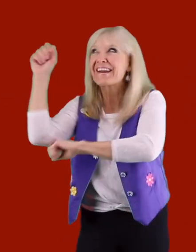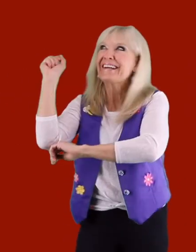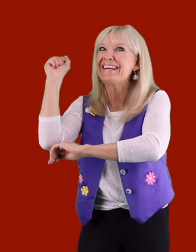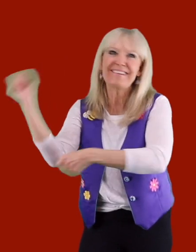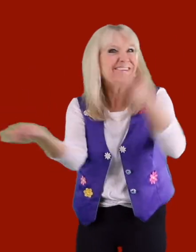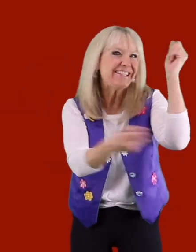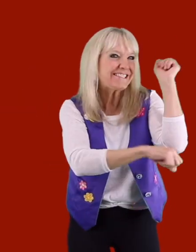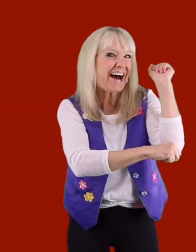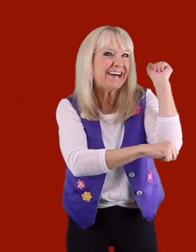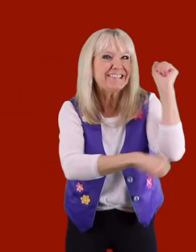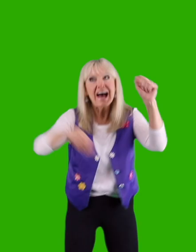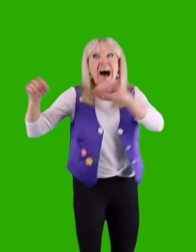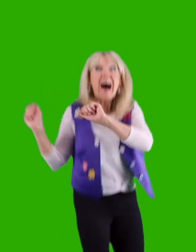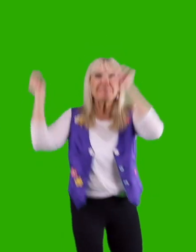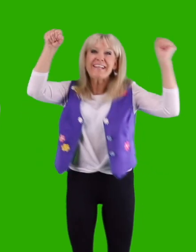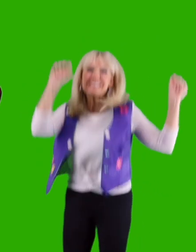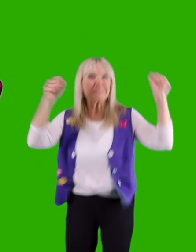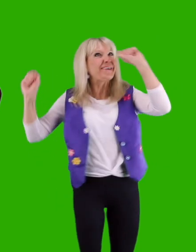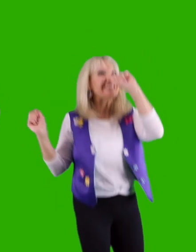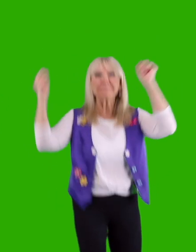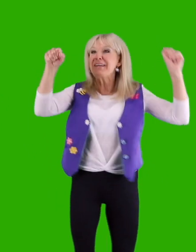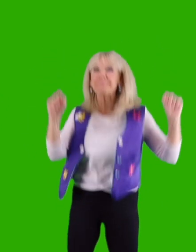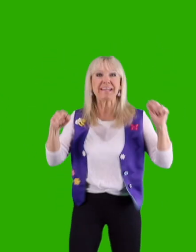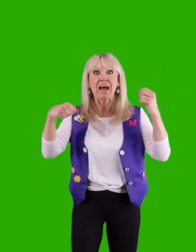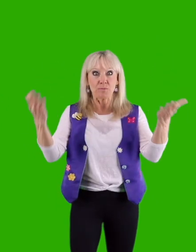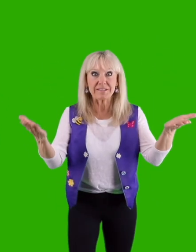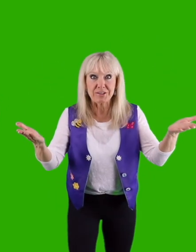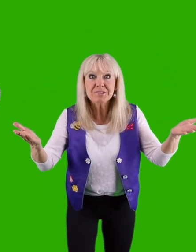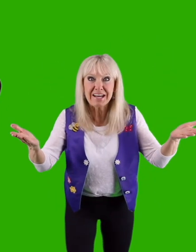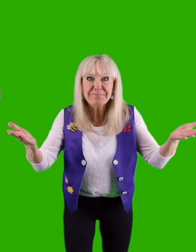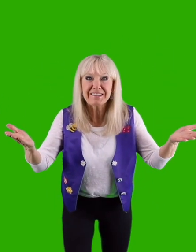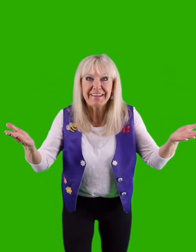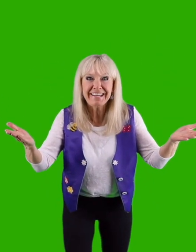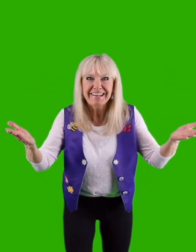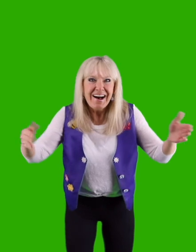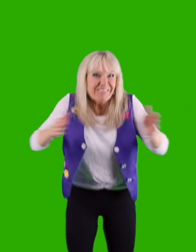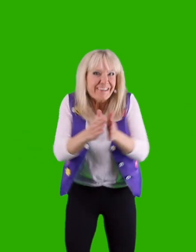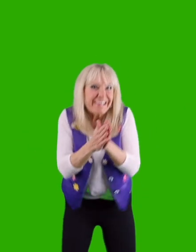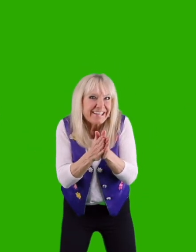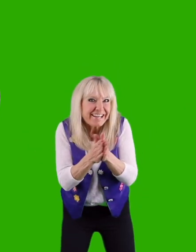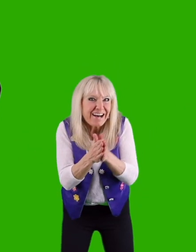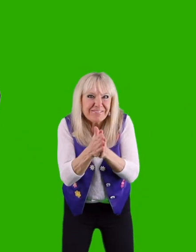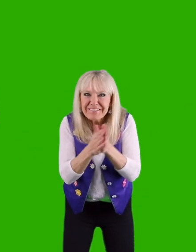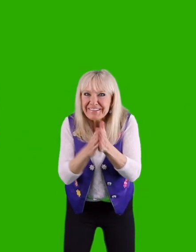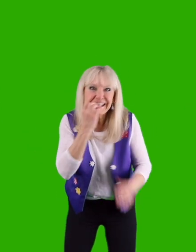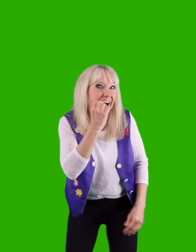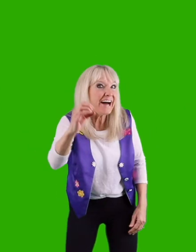rock and roll in style. I'm a little jumping, jumping bean. Will you jump with me? We're heating up. We're feeling hot.